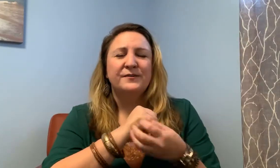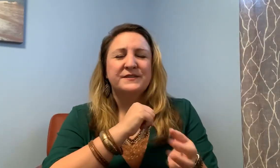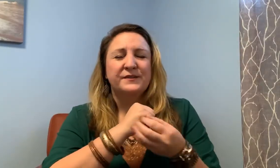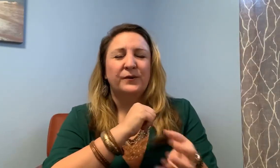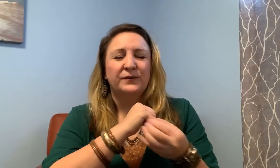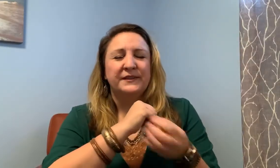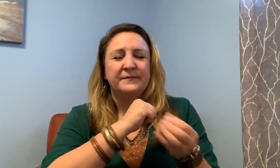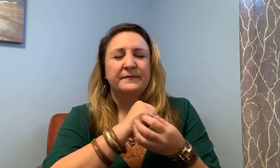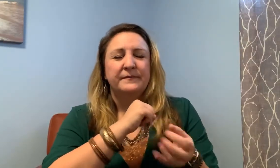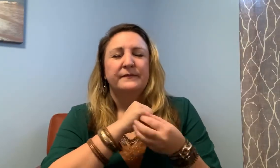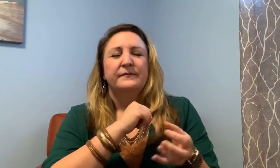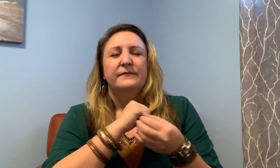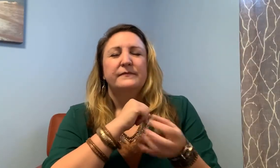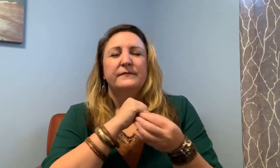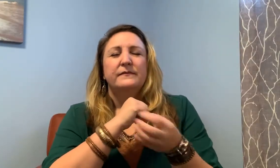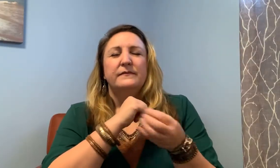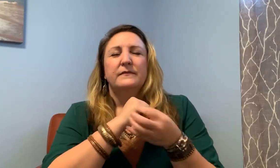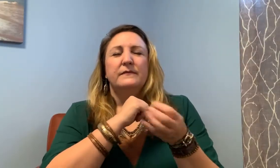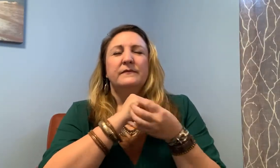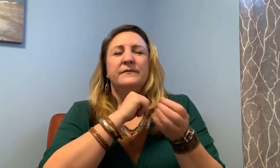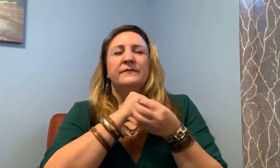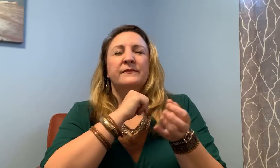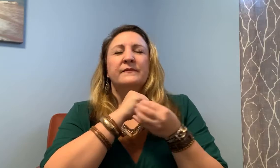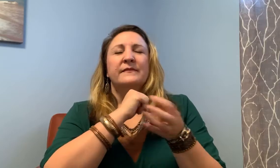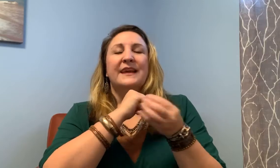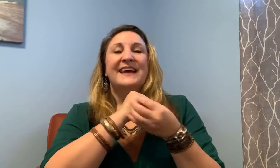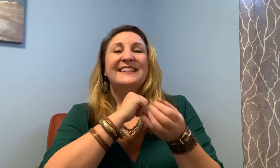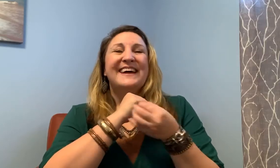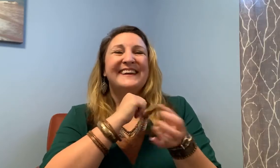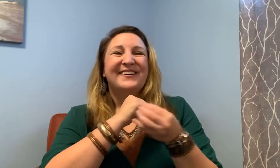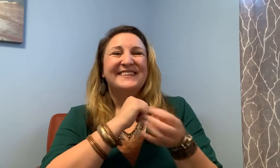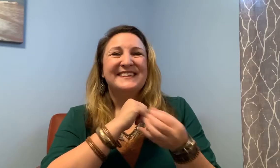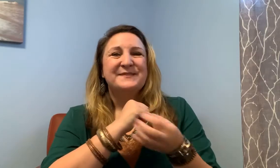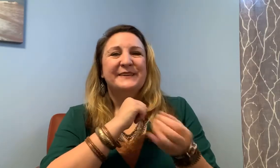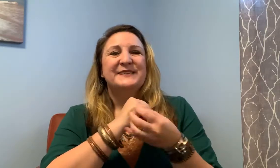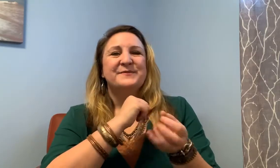and hold it and let it out nice big and smooth